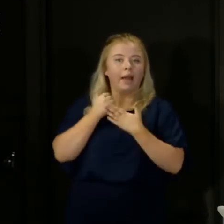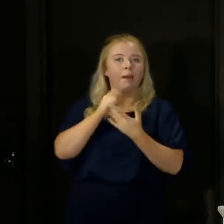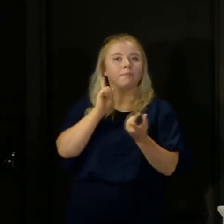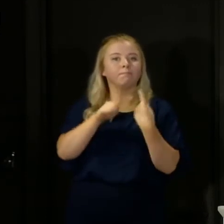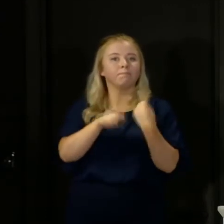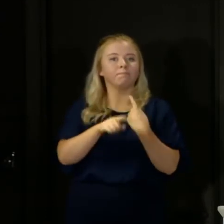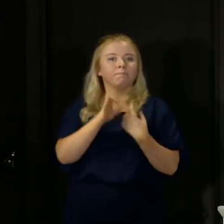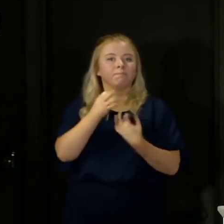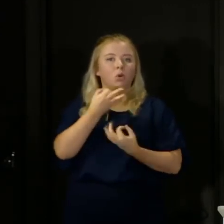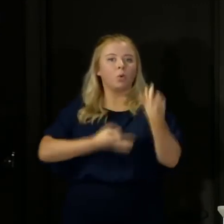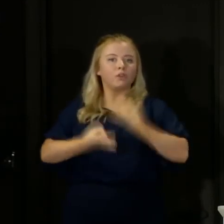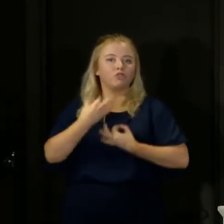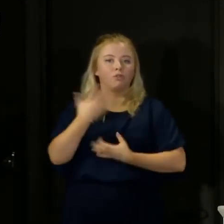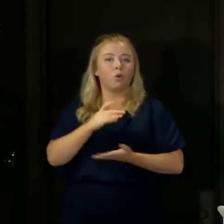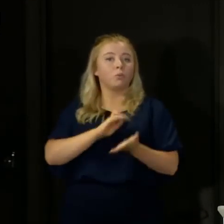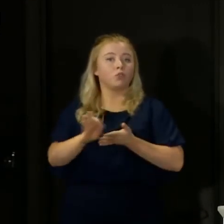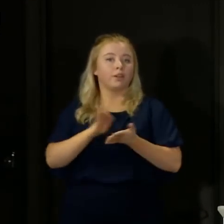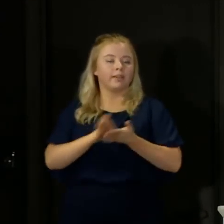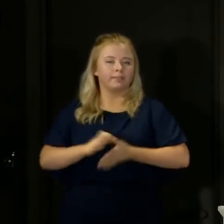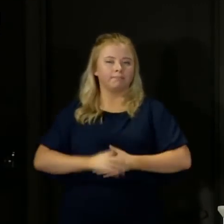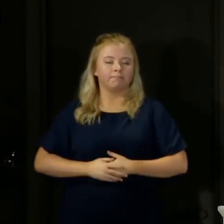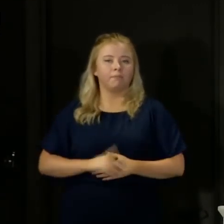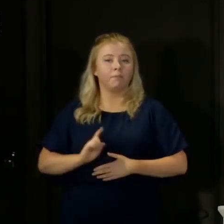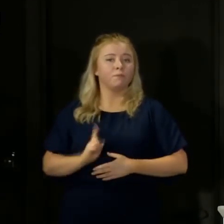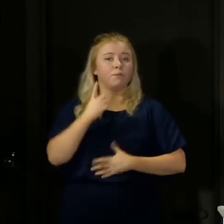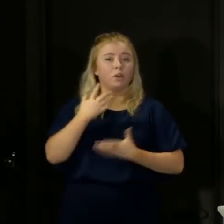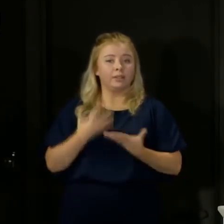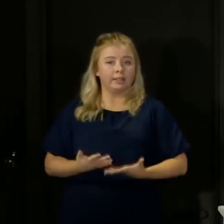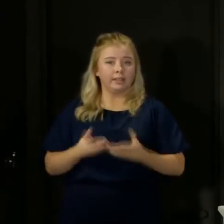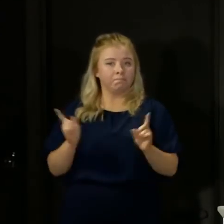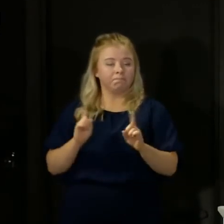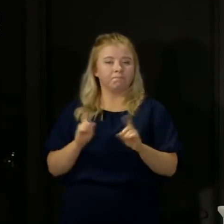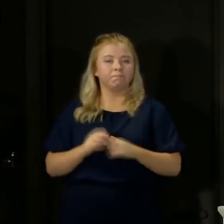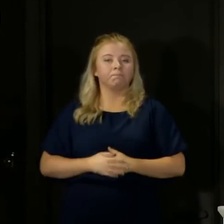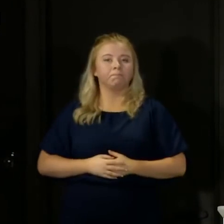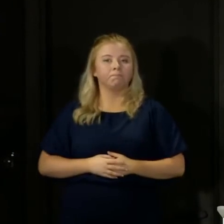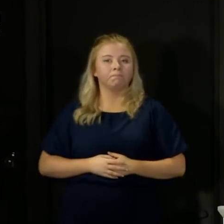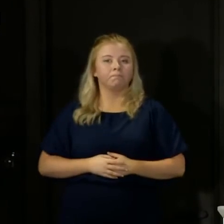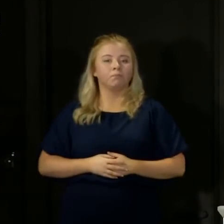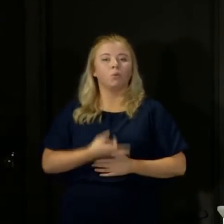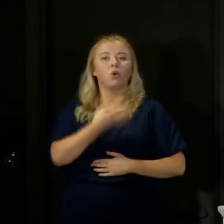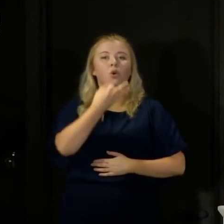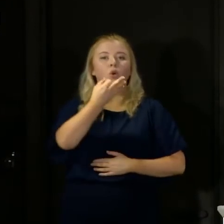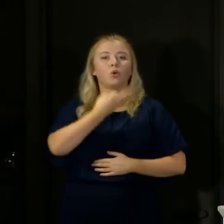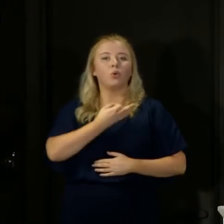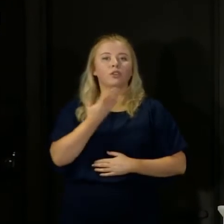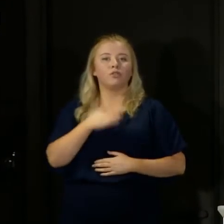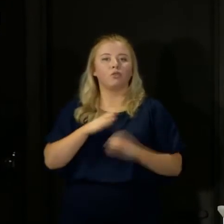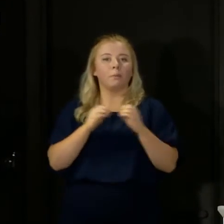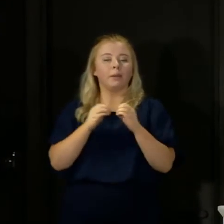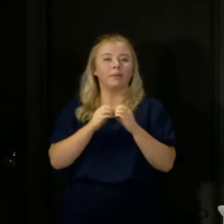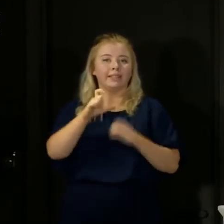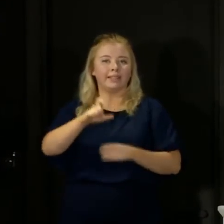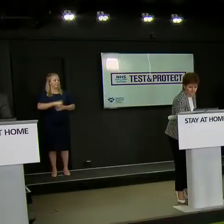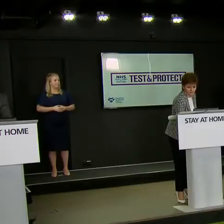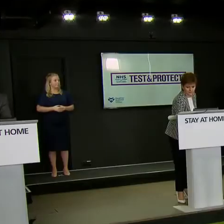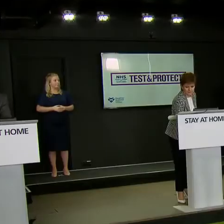the questions that are put to us. But first up today, I'm going to go to Glenn Campbell from the BBC.